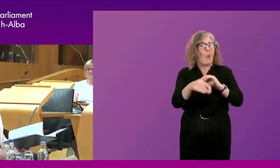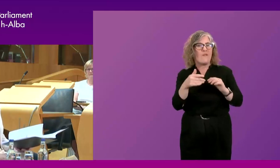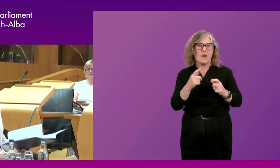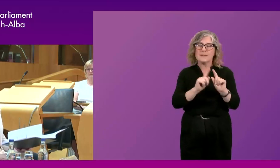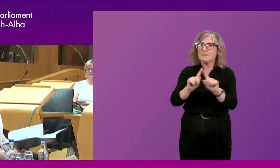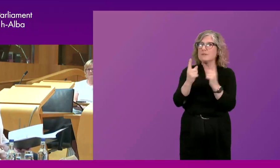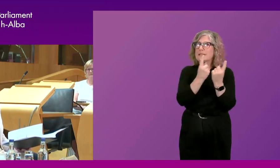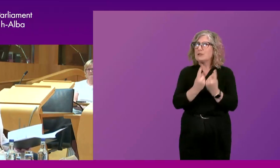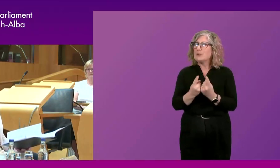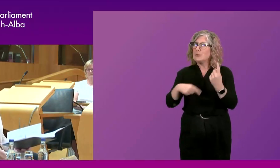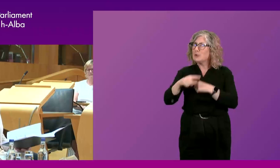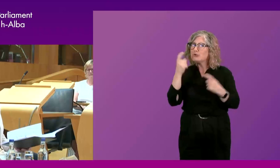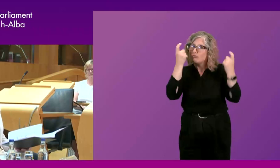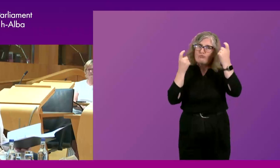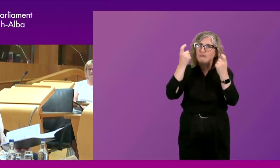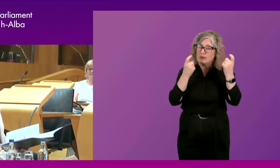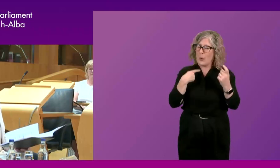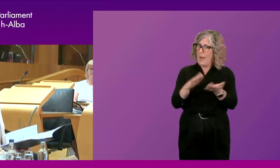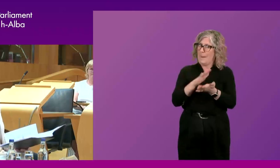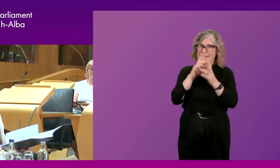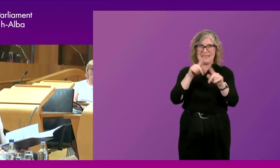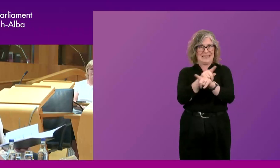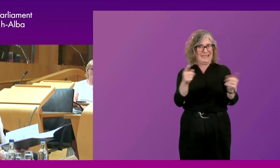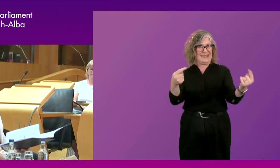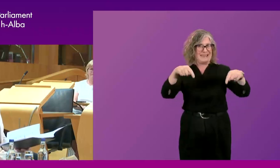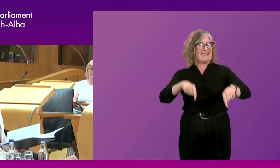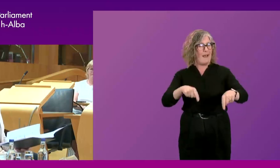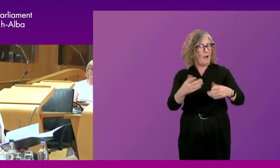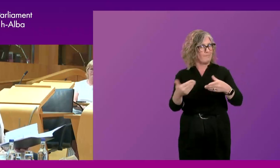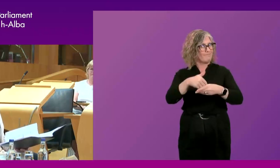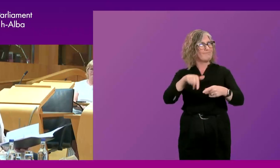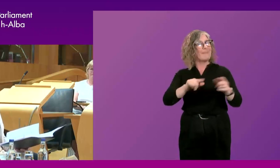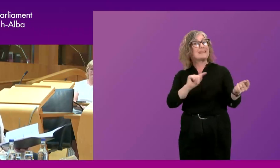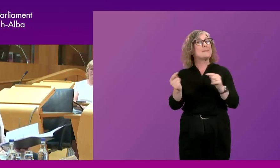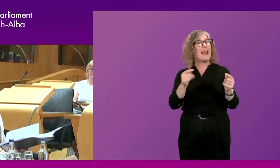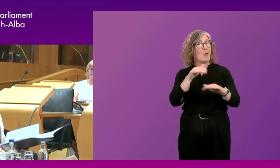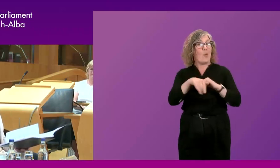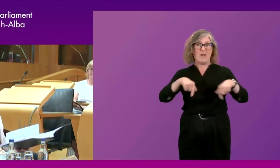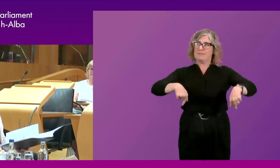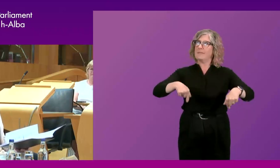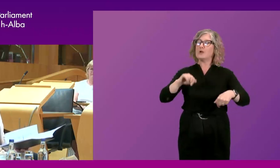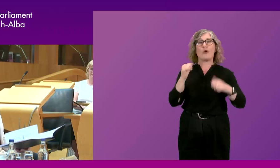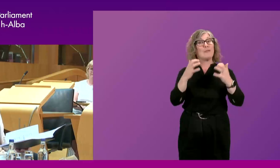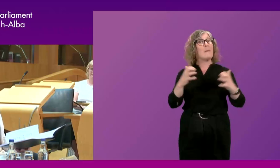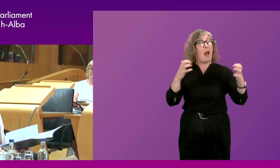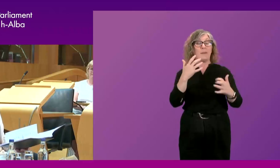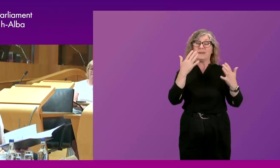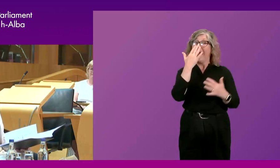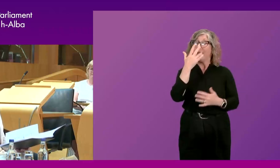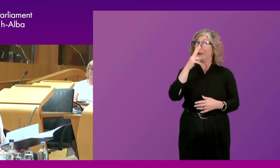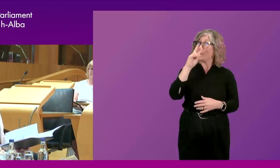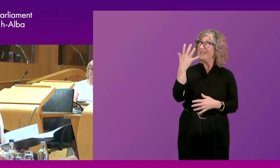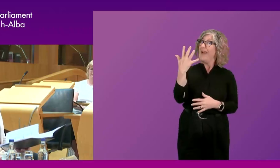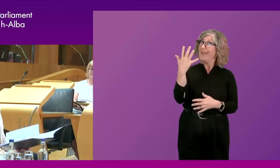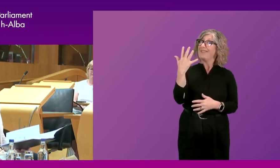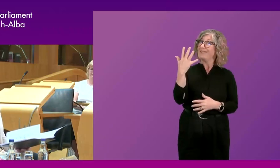I'm so pleased that you're here to take part in this important debate on the Scottish Parliament at 25, 25 years.